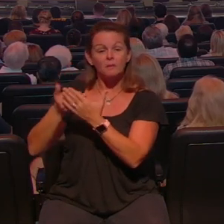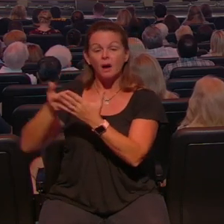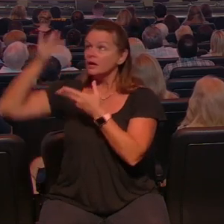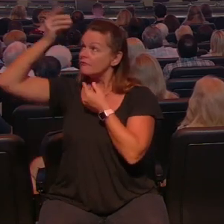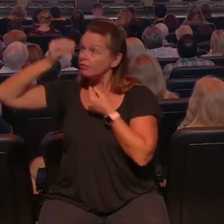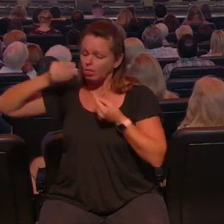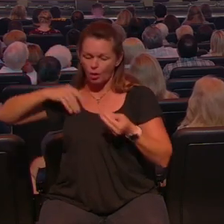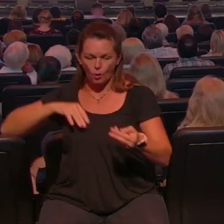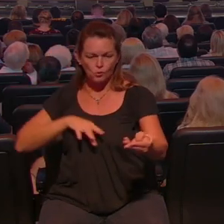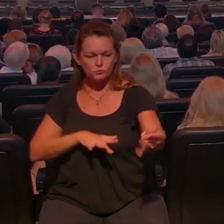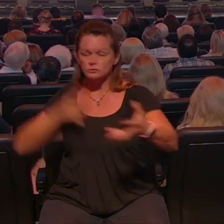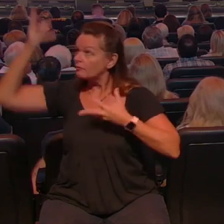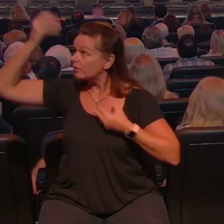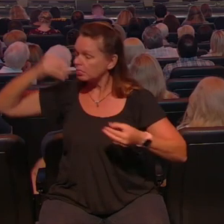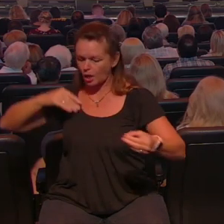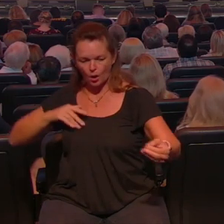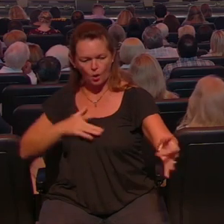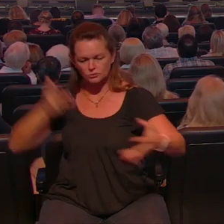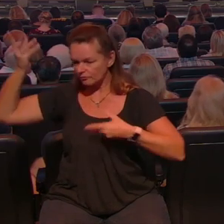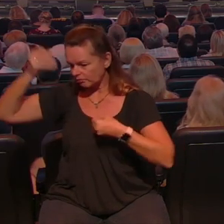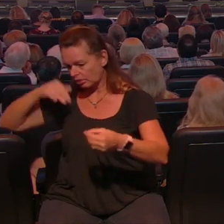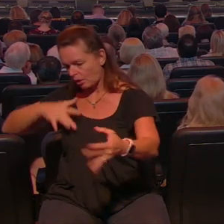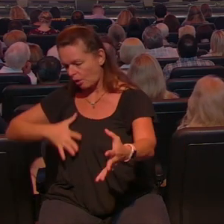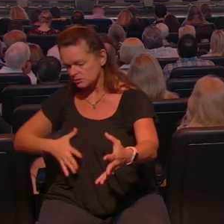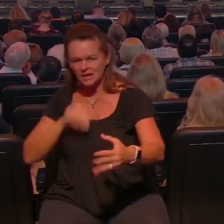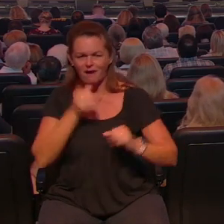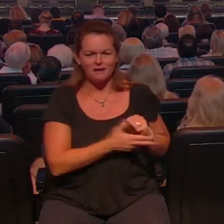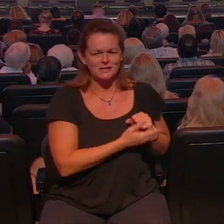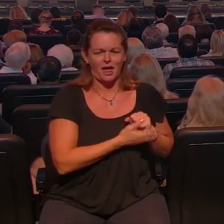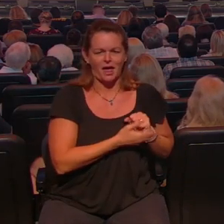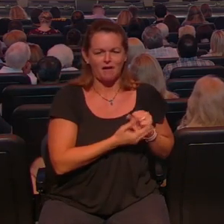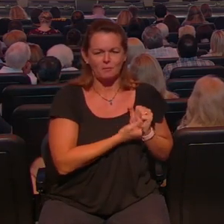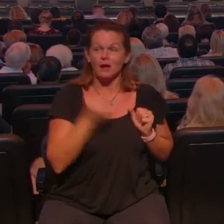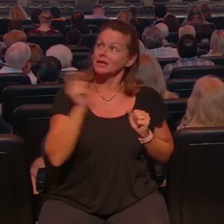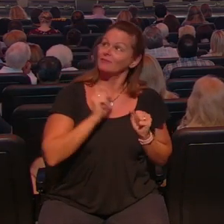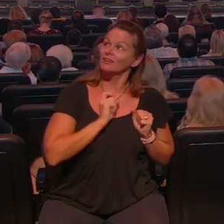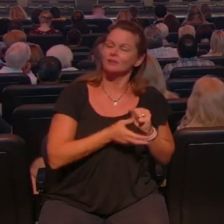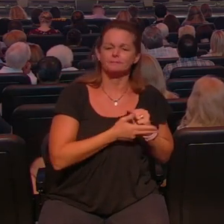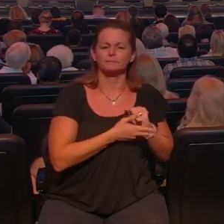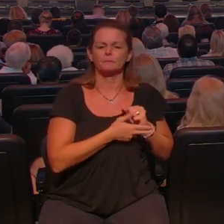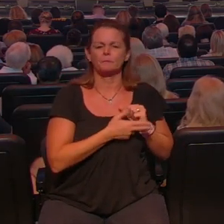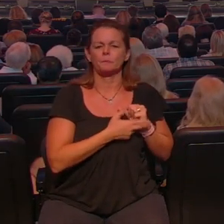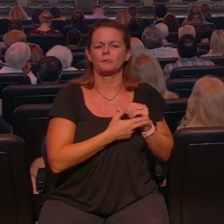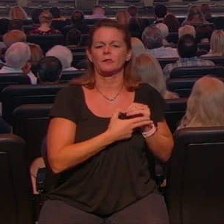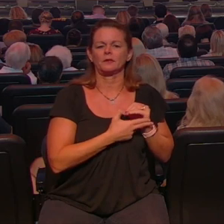it flows through him because he manages what God gives him well and he's generous please hear me